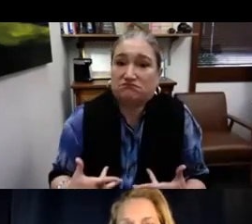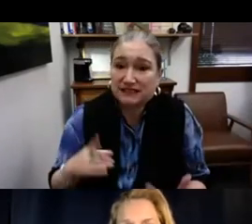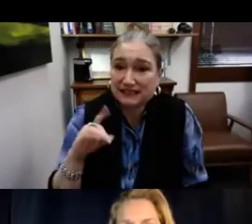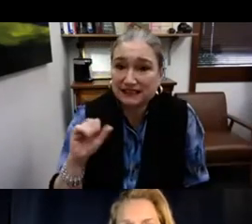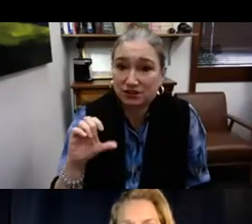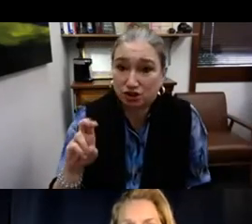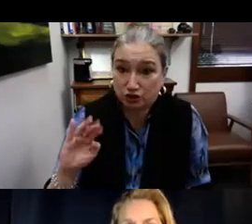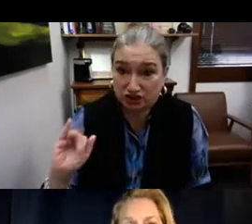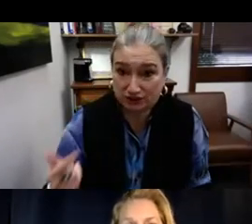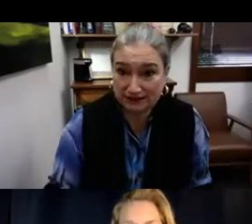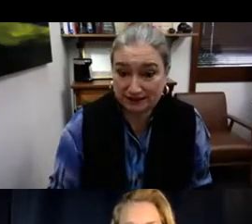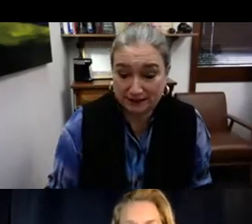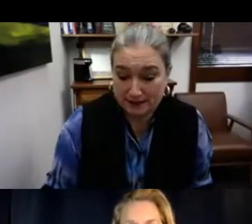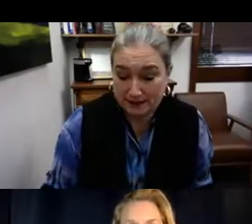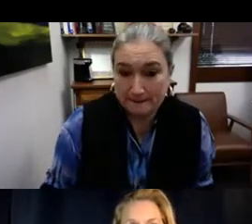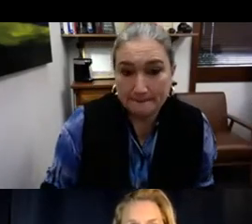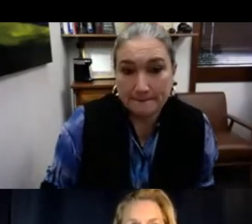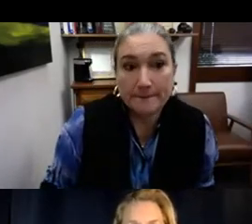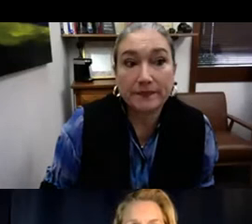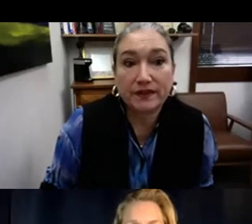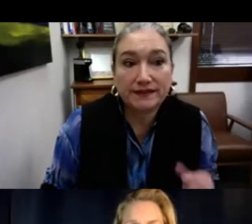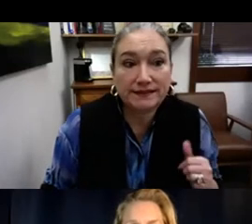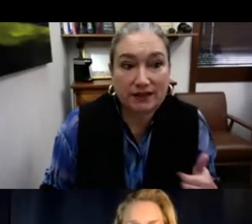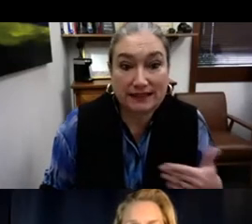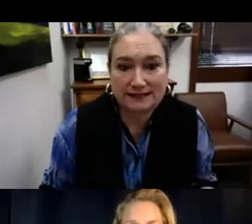including us, which is really discouraging.